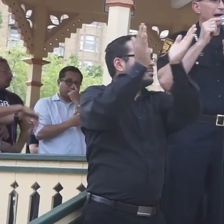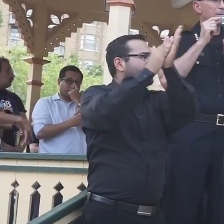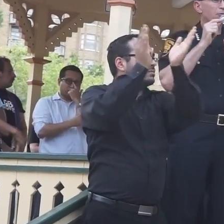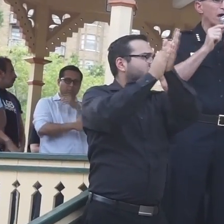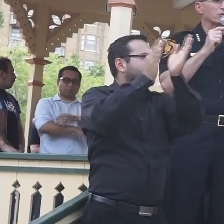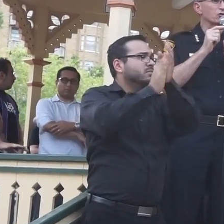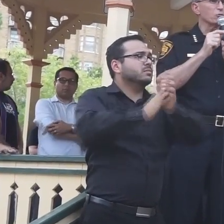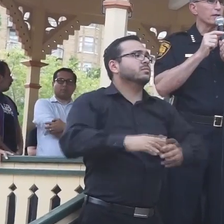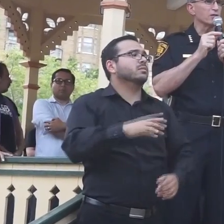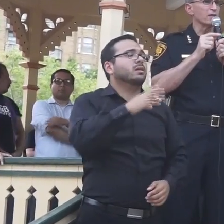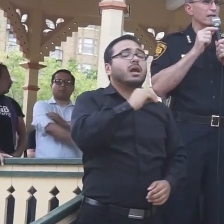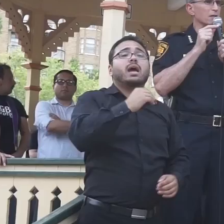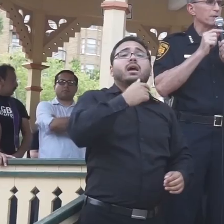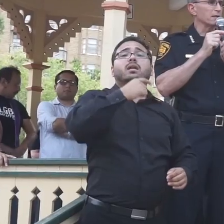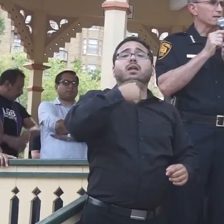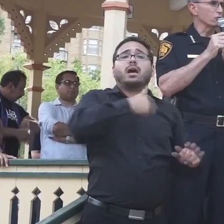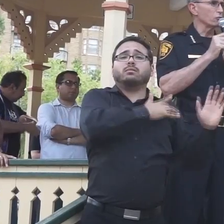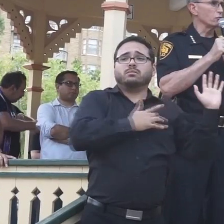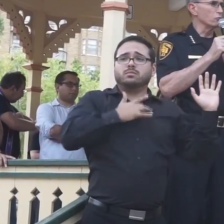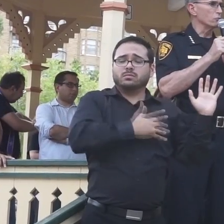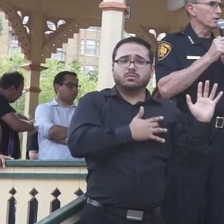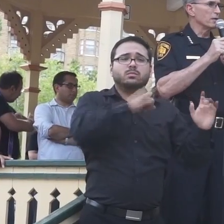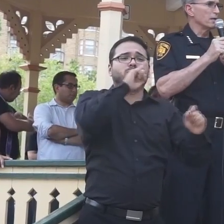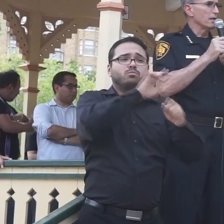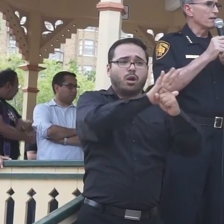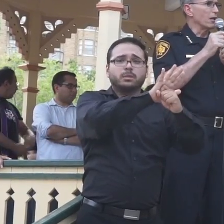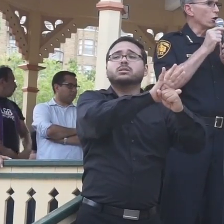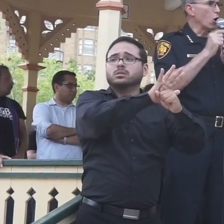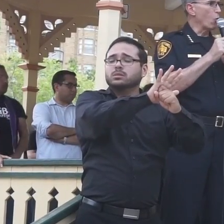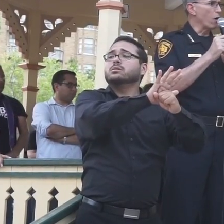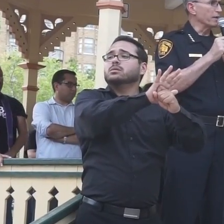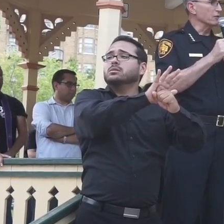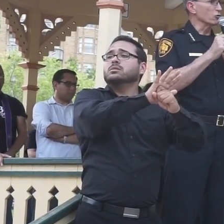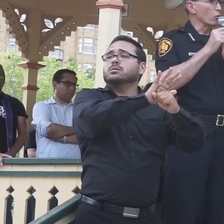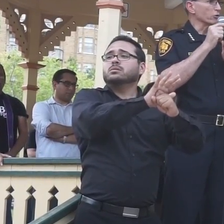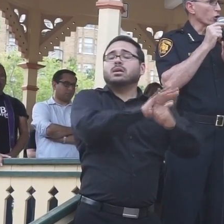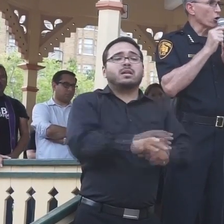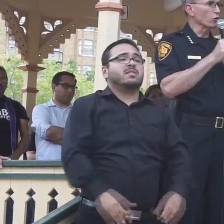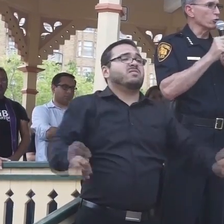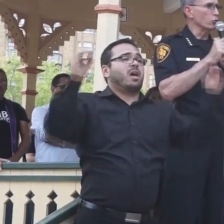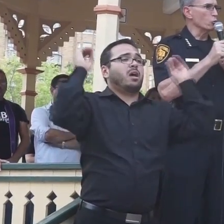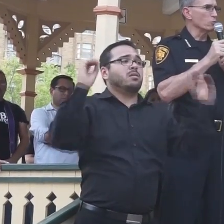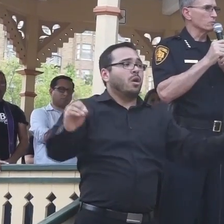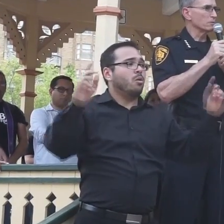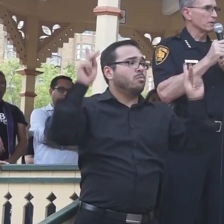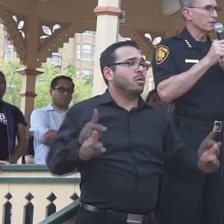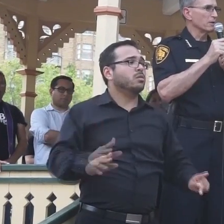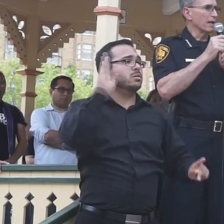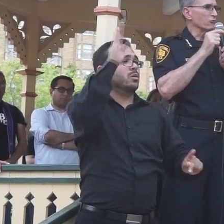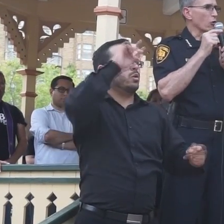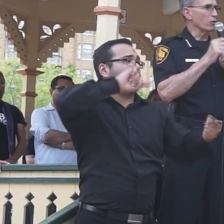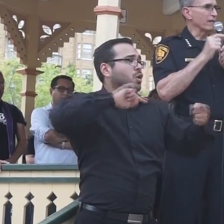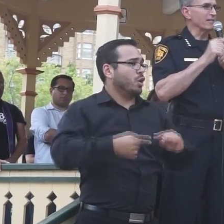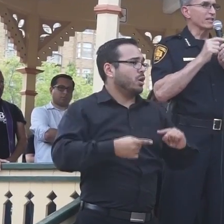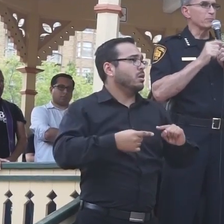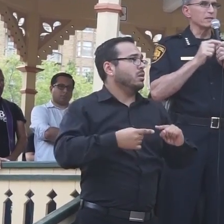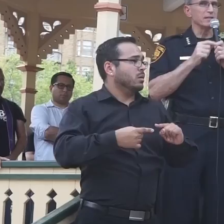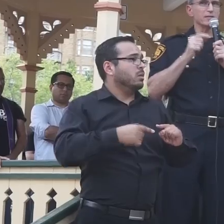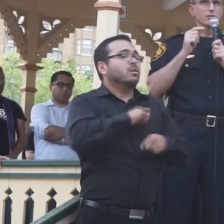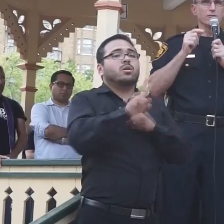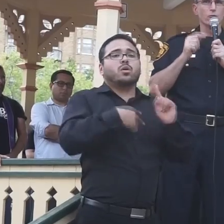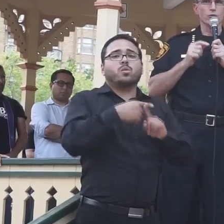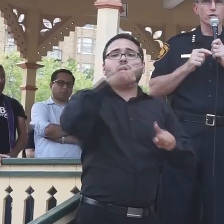And I promise you this, and I commit this to you, that no one is going to hurt you as long as